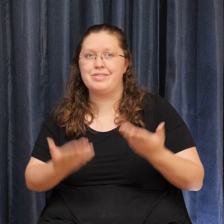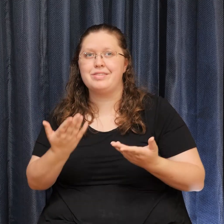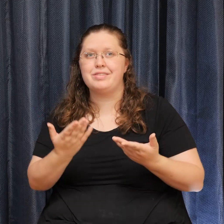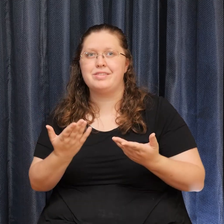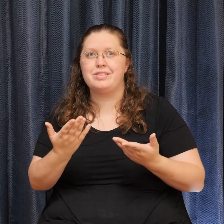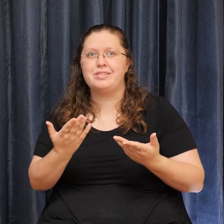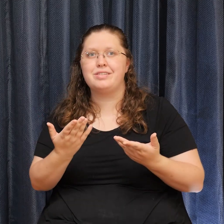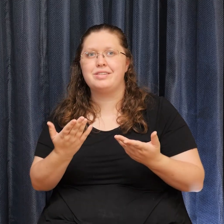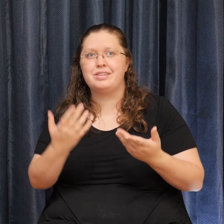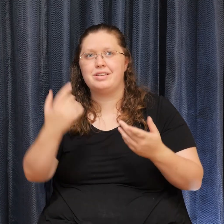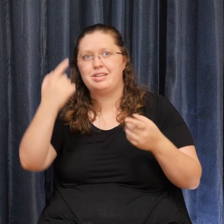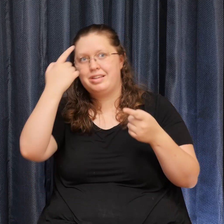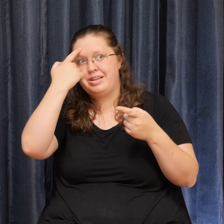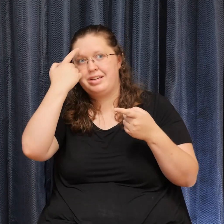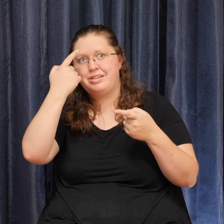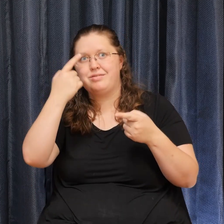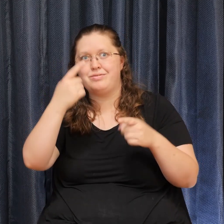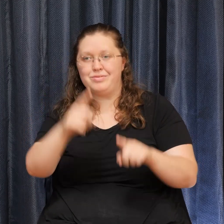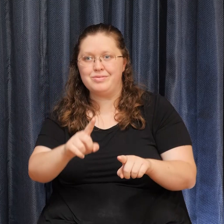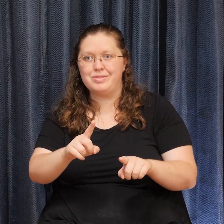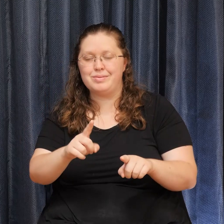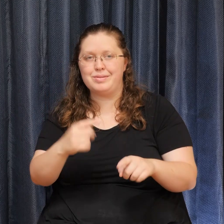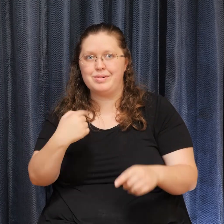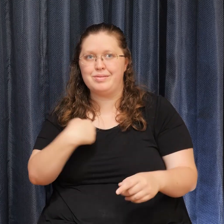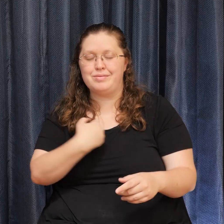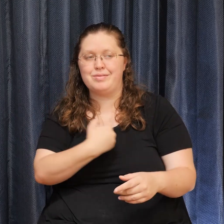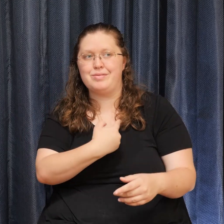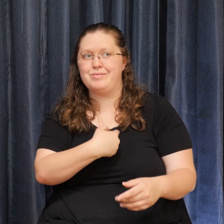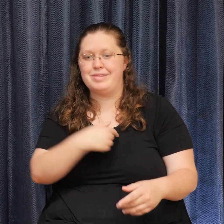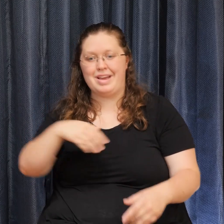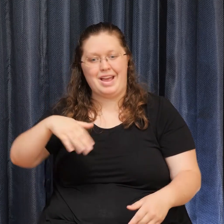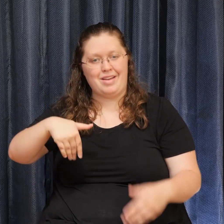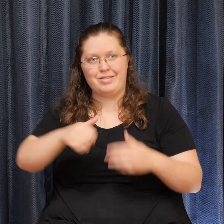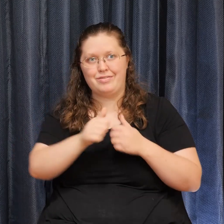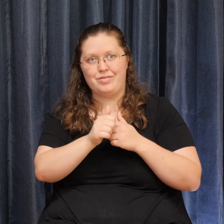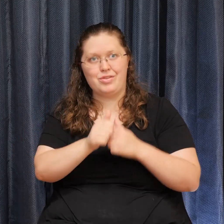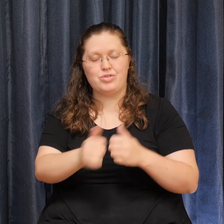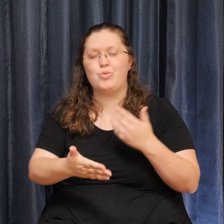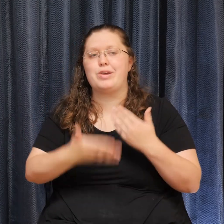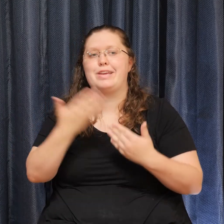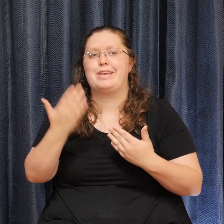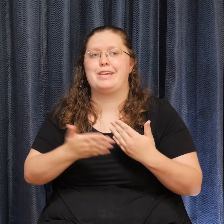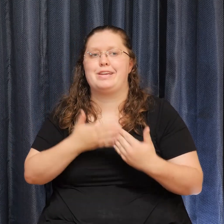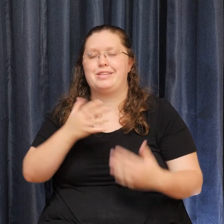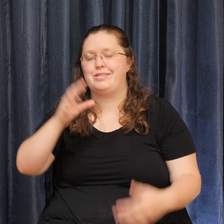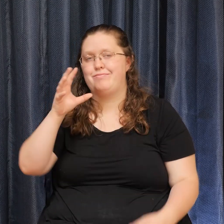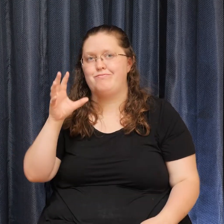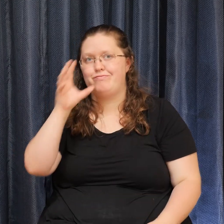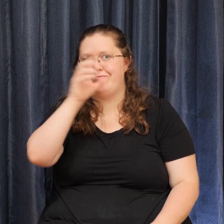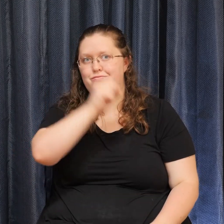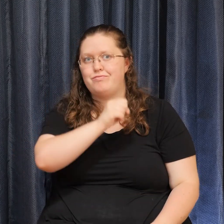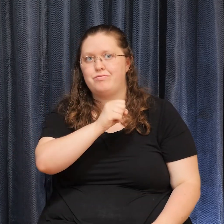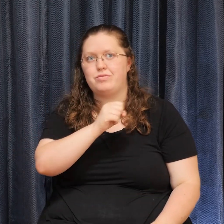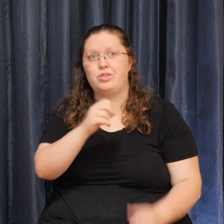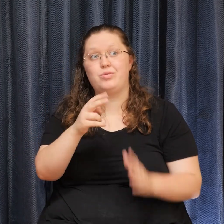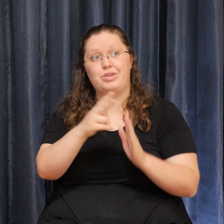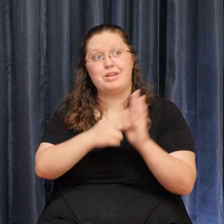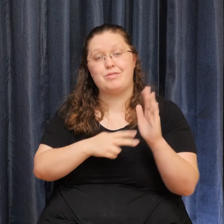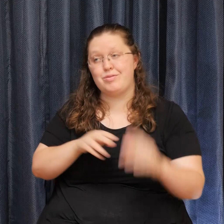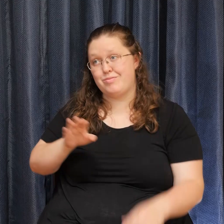In the past week It's so easy to do But let's look at this agreement Reading from Ruiz's wisdom We have the